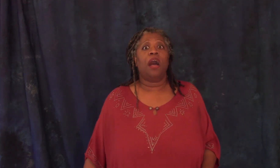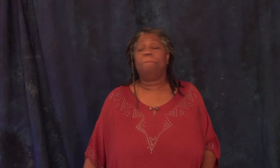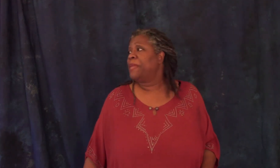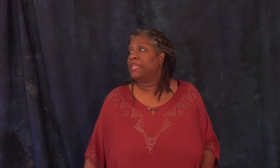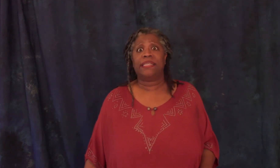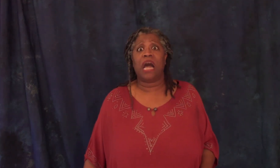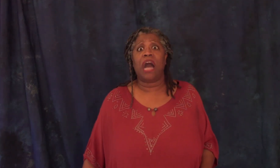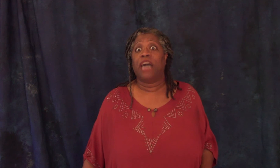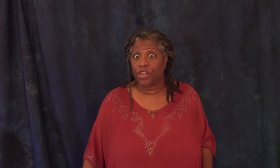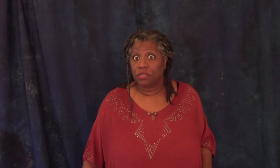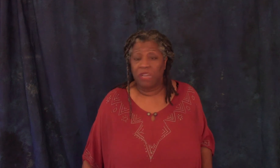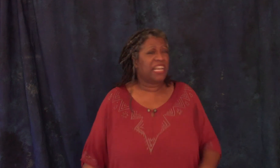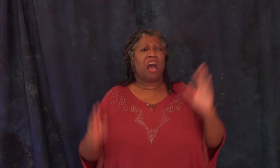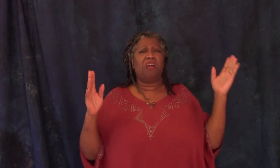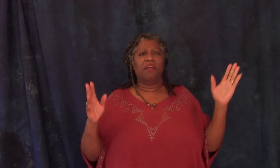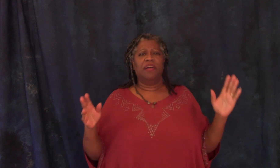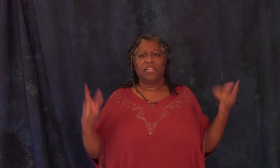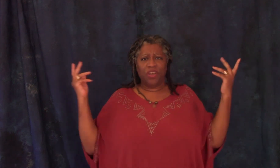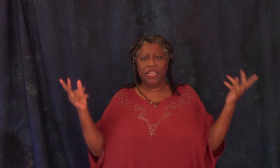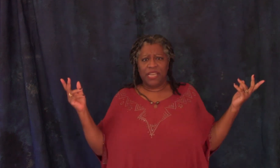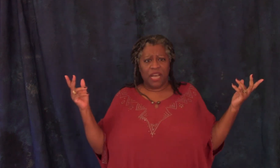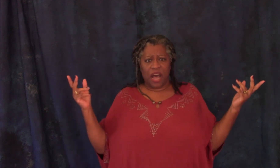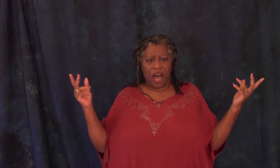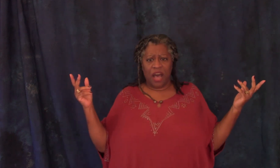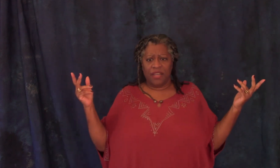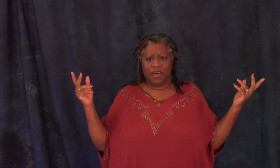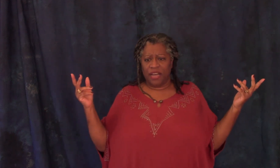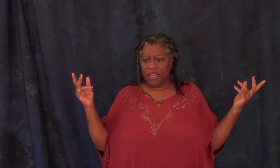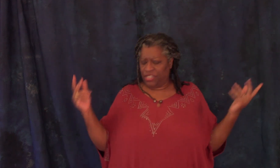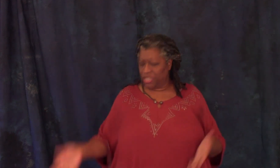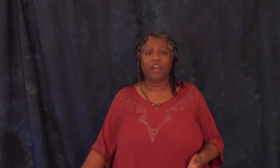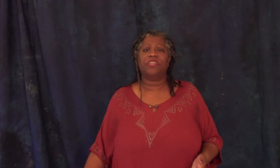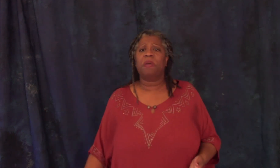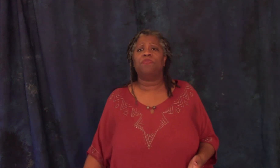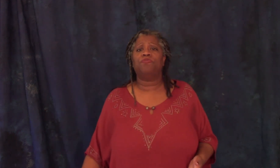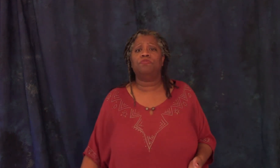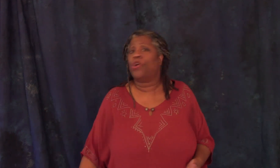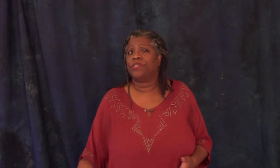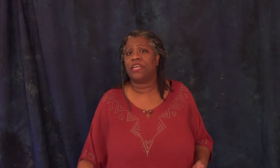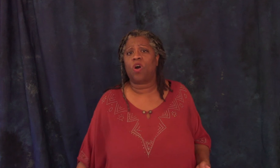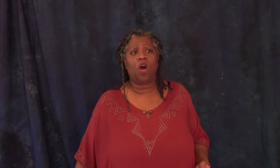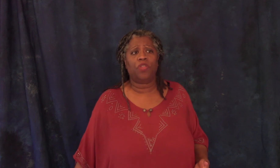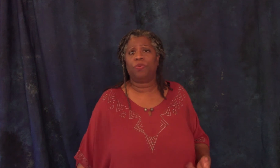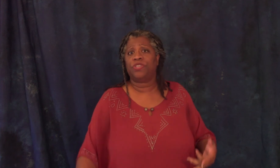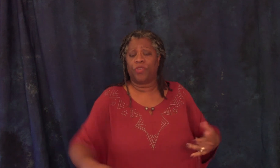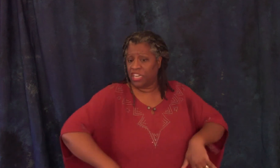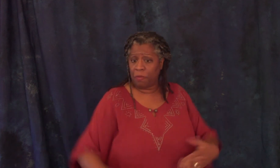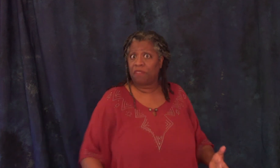um it's a gutter it's a gutter clearly uh uh it's just a gutter it's made of dirt and all the roads in your kingdom are made of